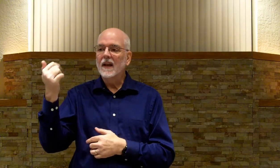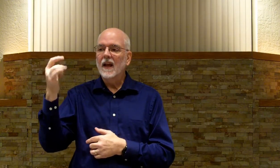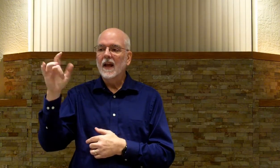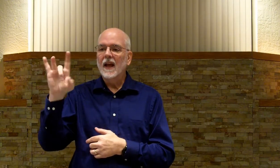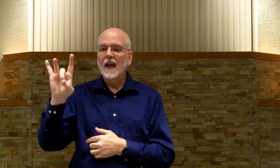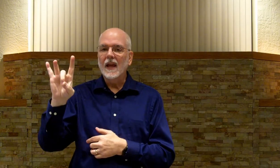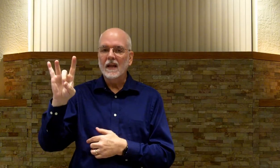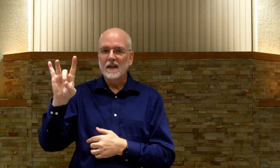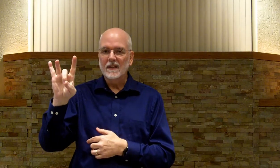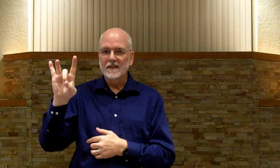-8.